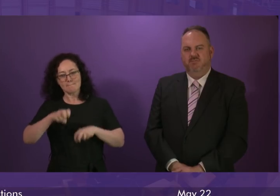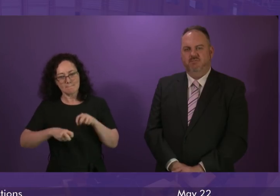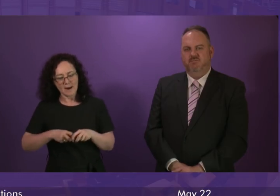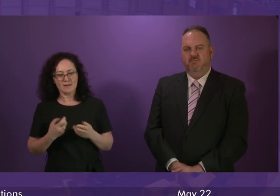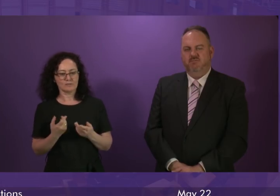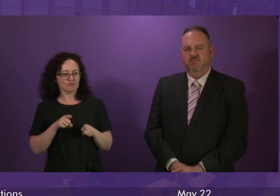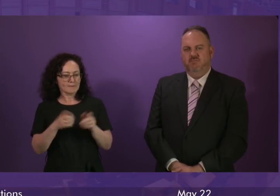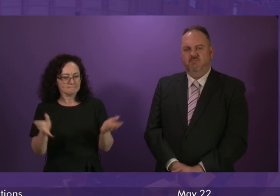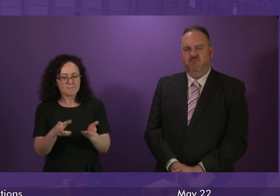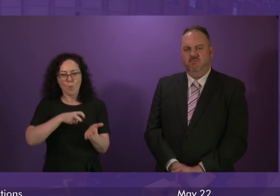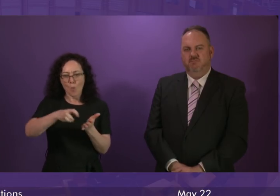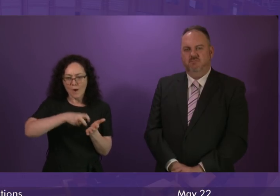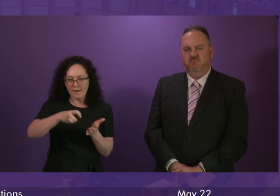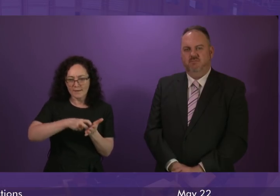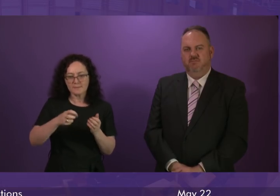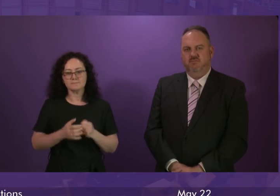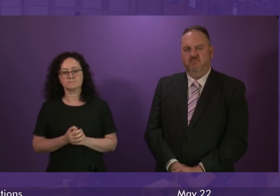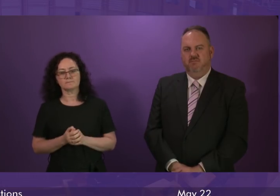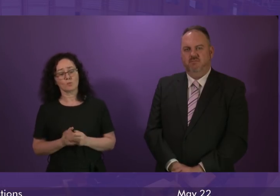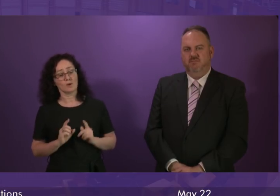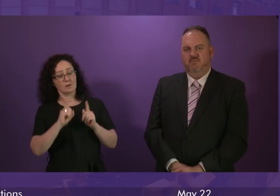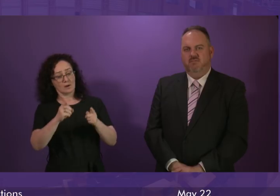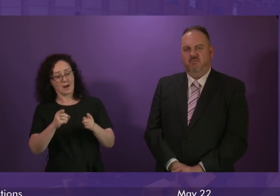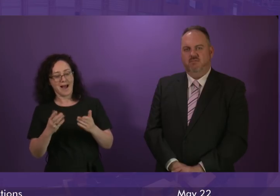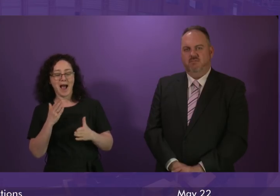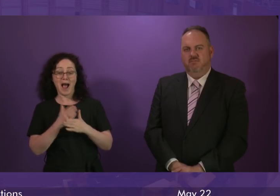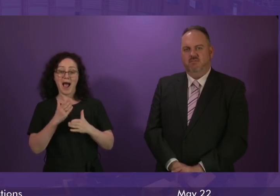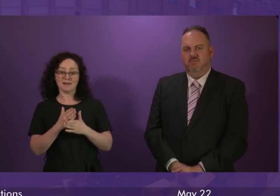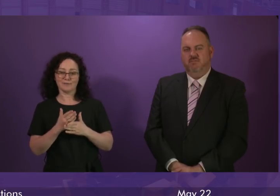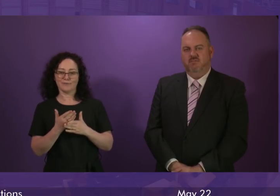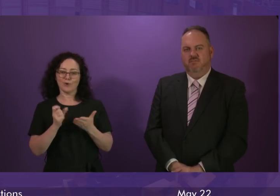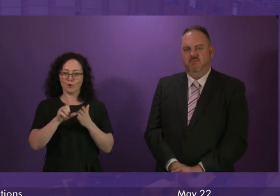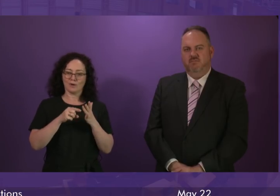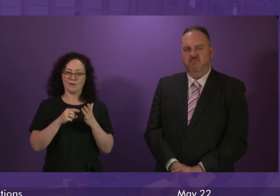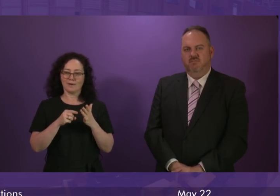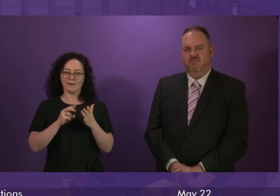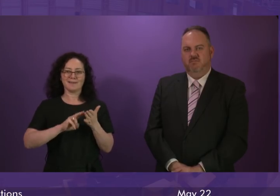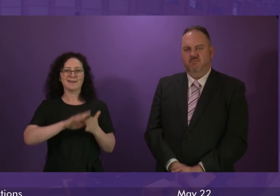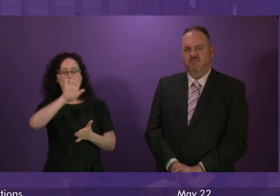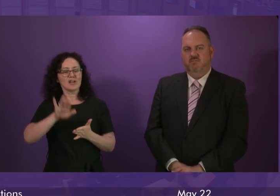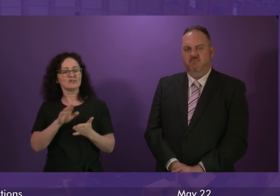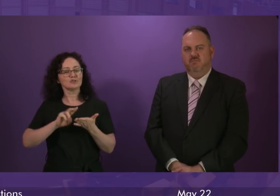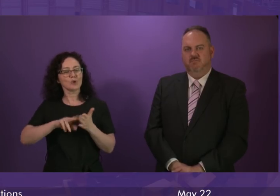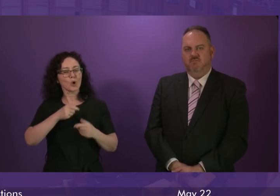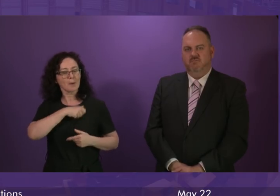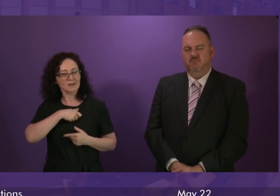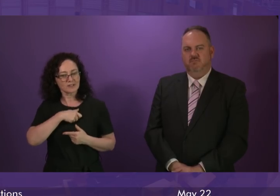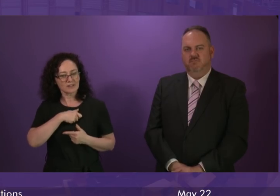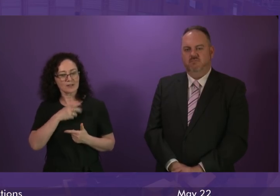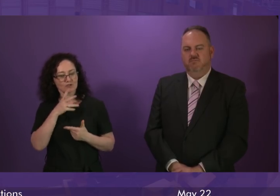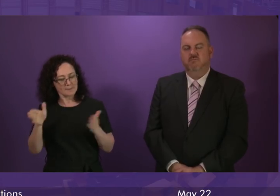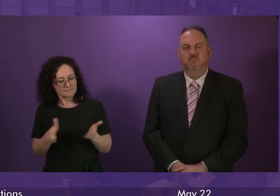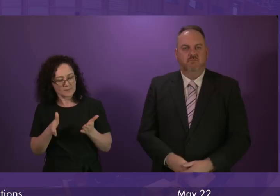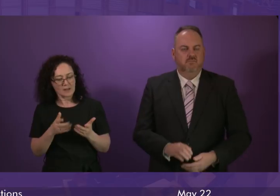Last year we appointed Scotland's first Active Nation Commissioner, Lee Craigie, as the national advocate for the benefits of walking and cycling, including for everyday short